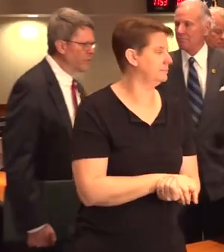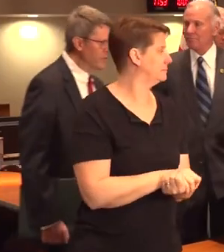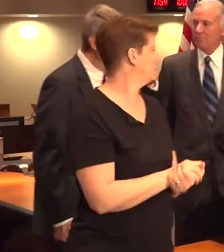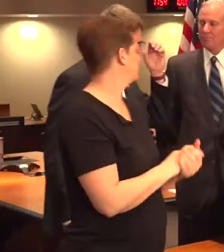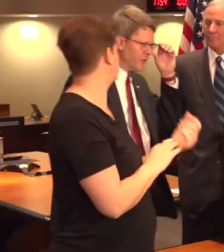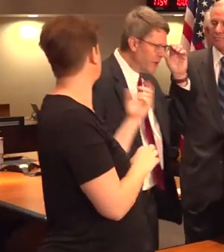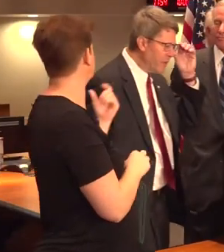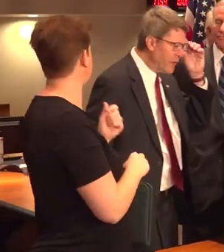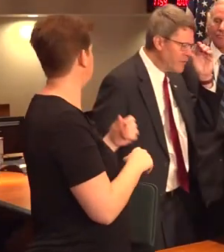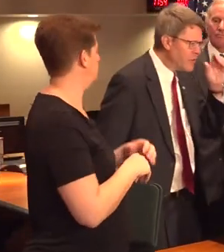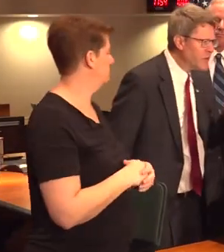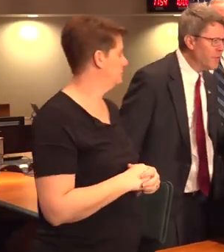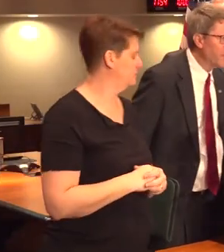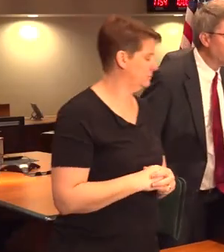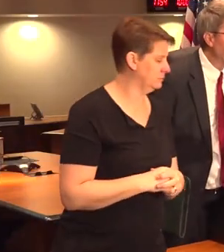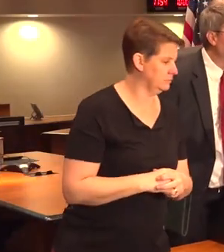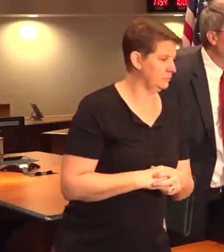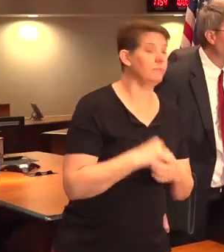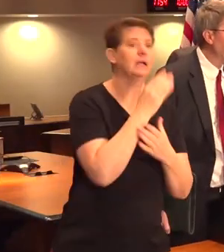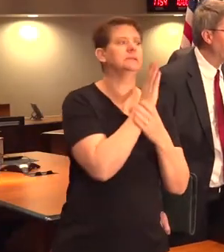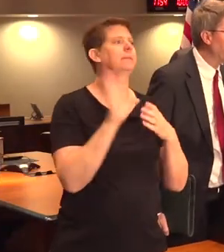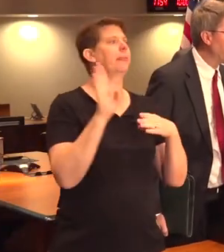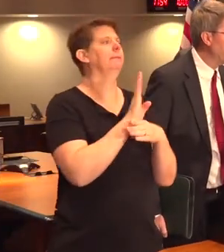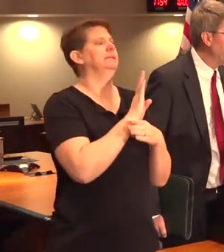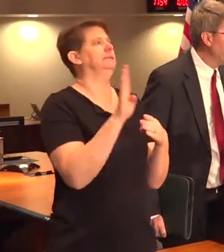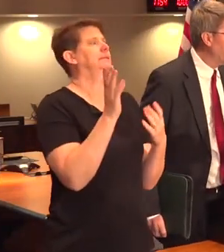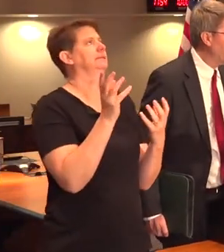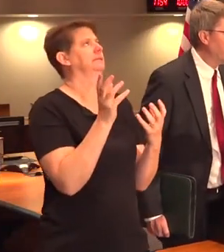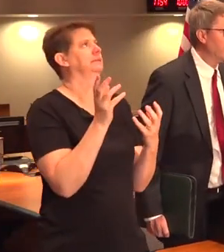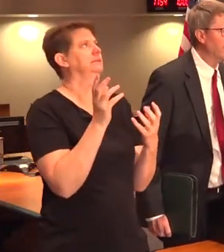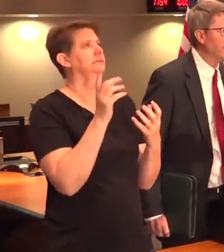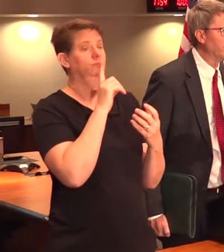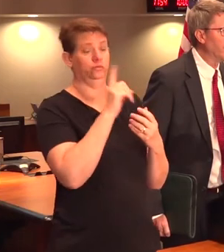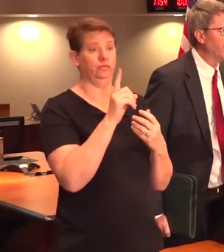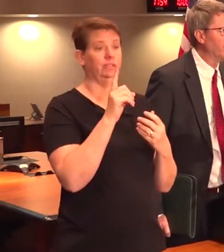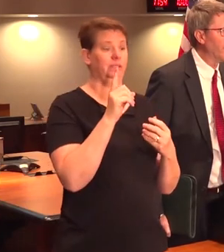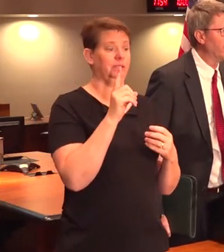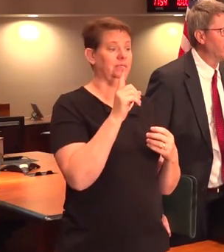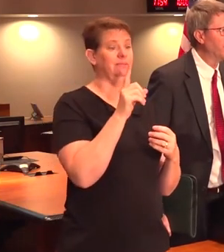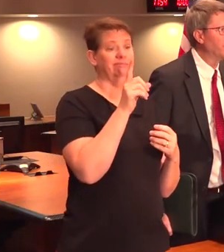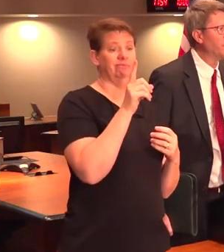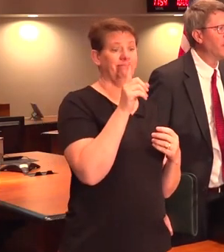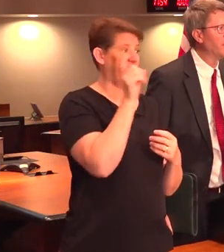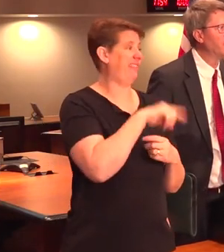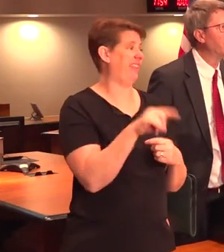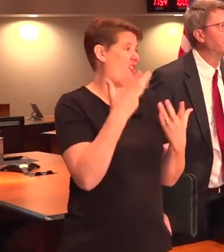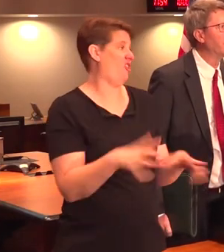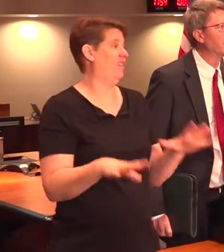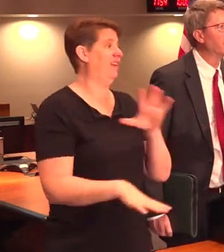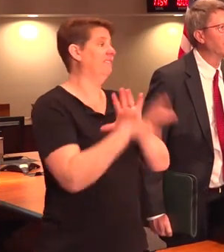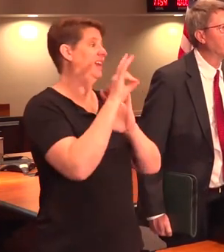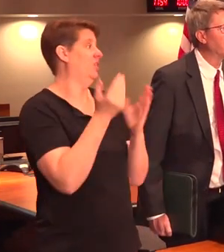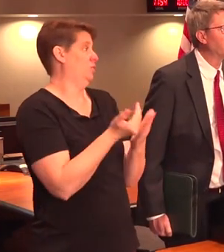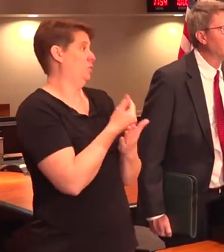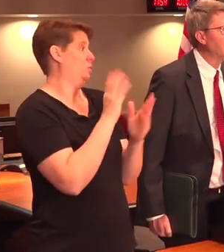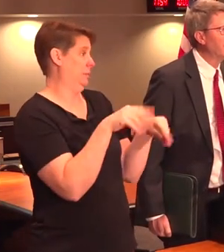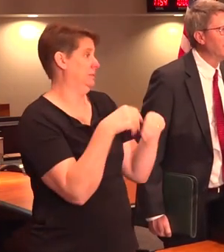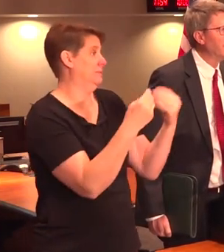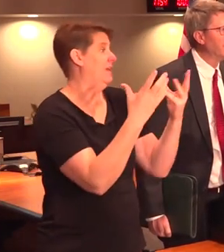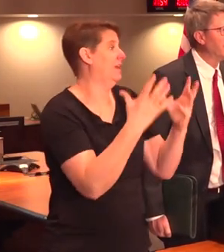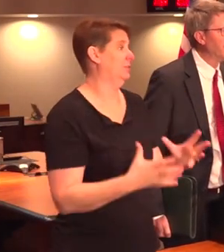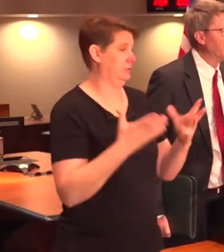Sure. Some of those businesses, quite frankly, have found some new suppliers here in South Carolina.